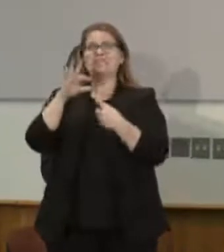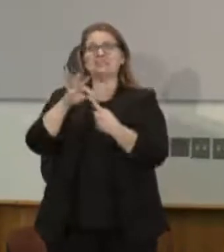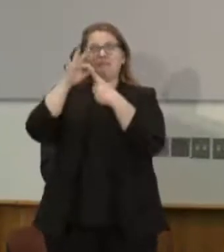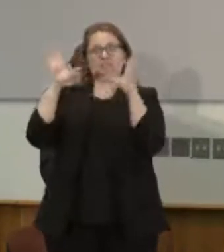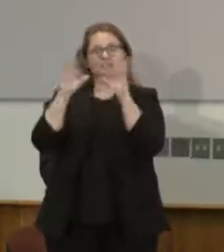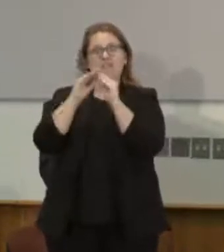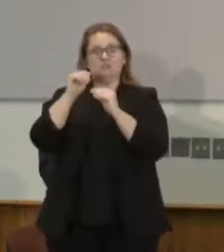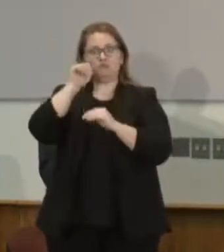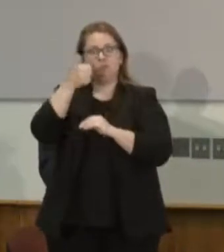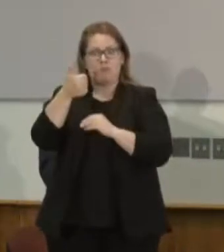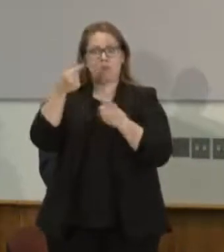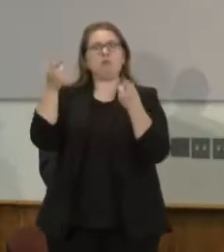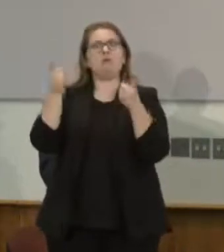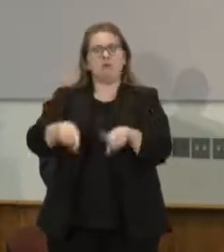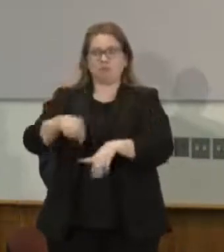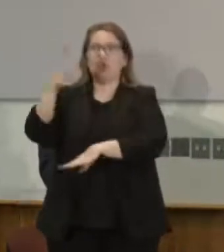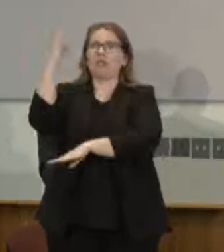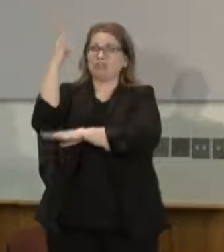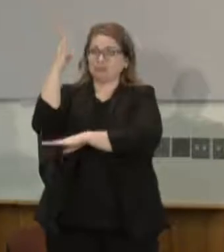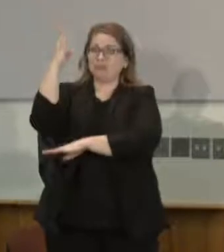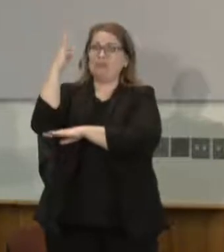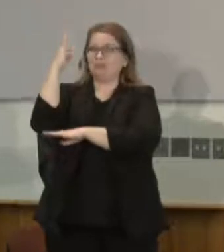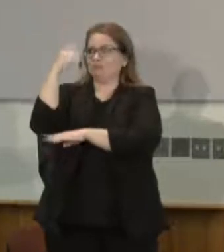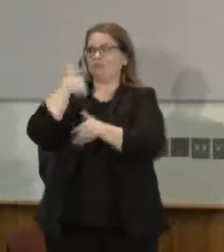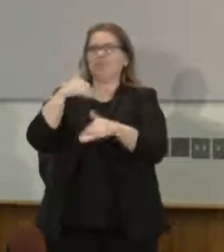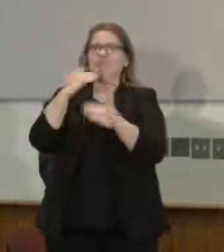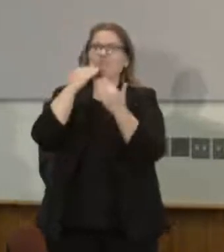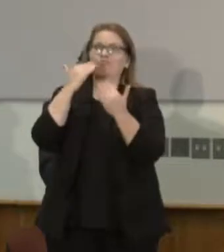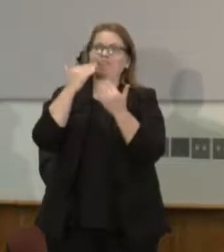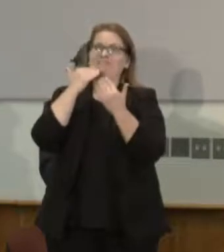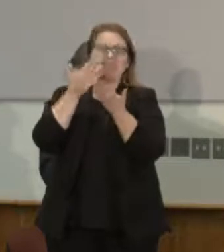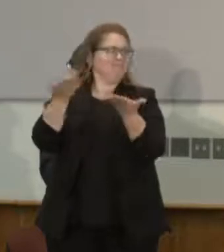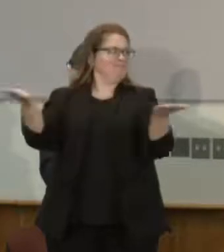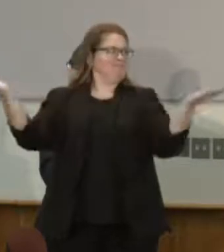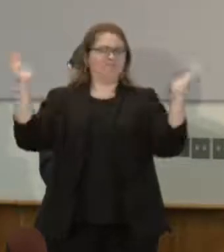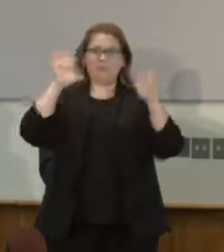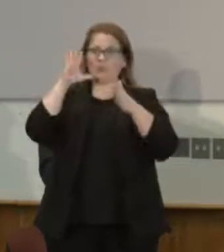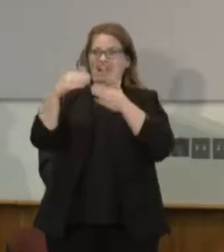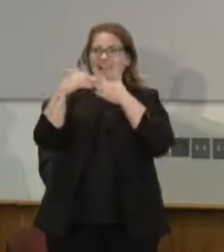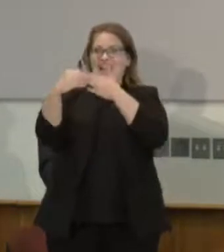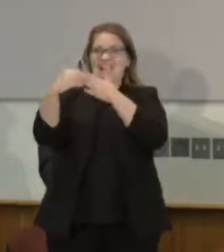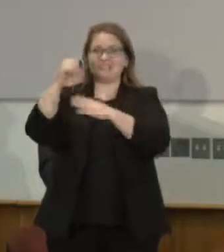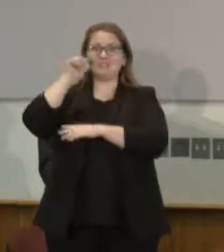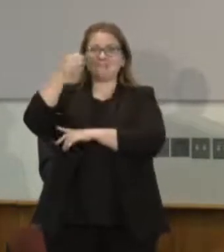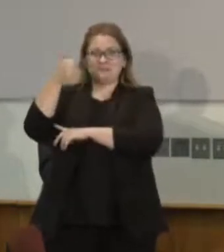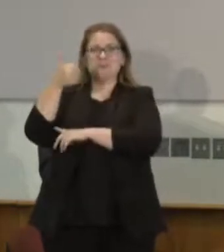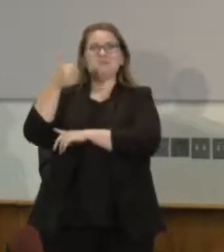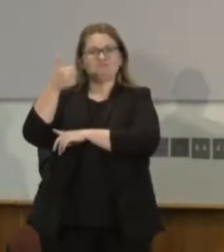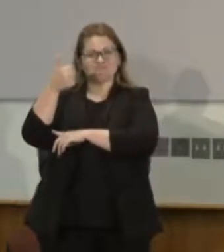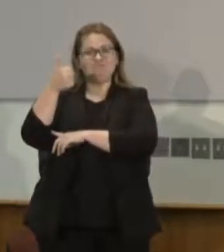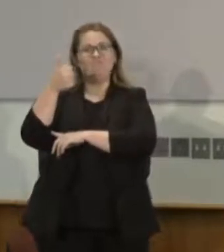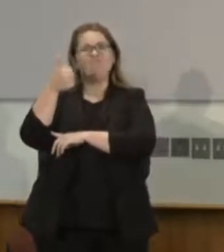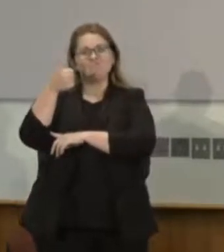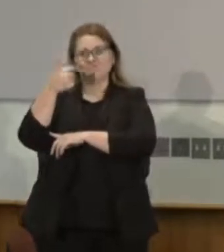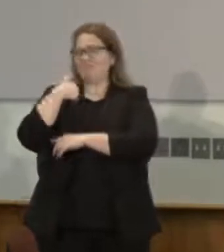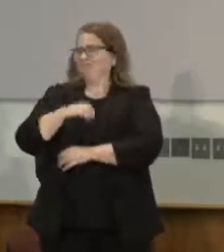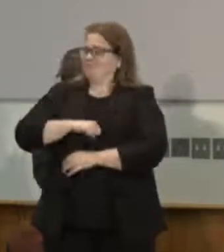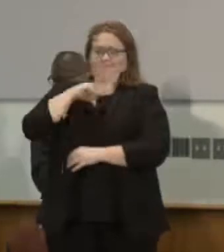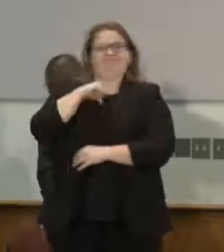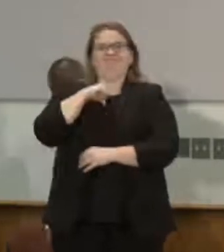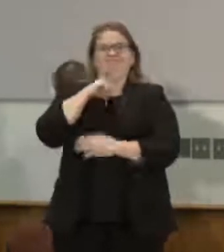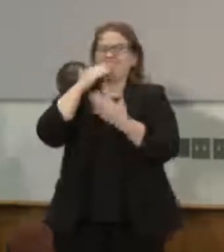tomorrow and be very clear about it it is going to be led by the people who stood up here today and Minnesotans can be proud of that thank you